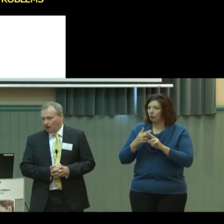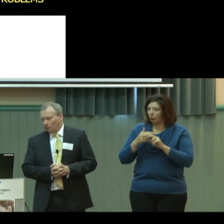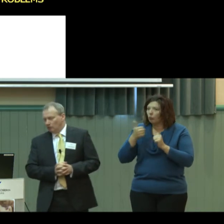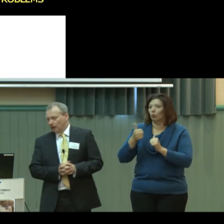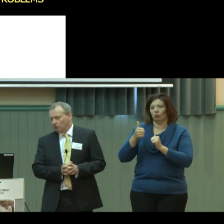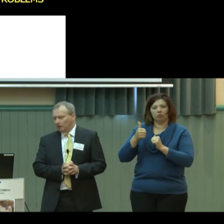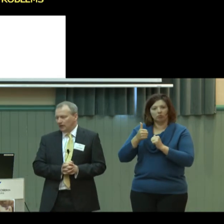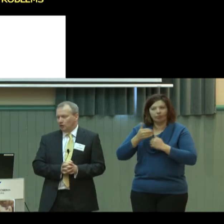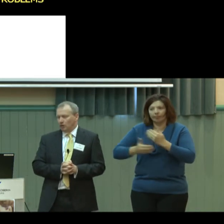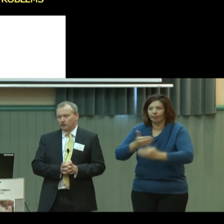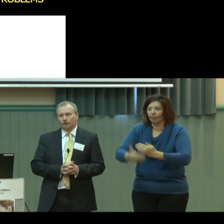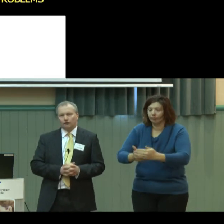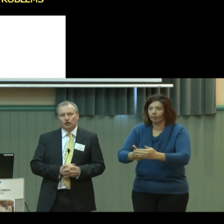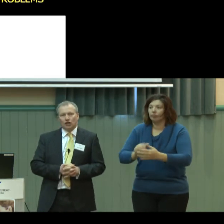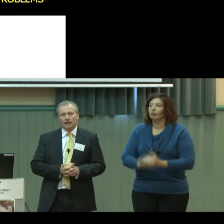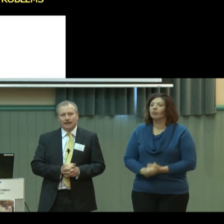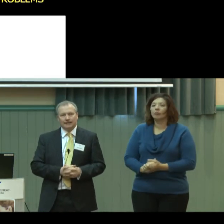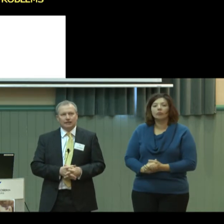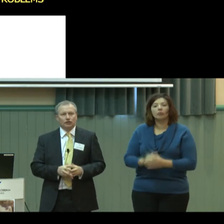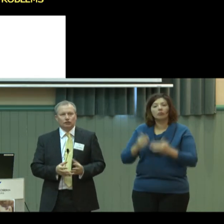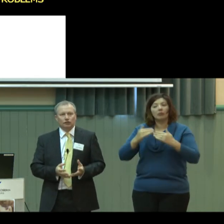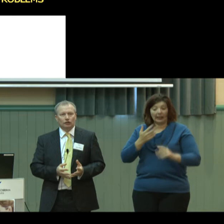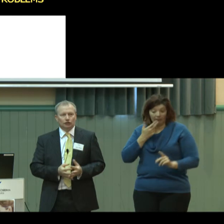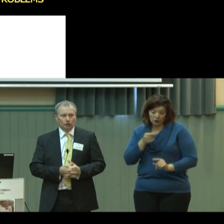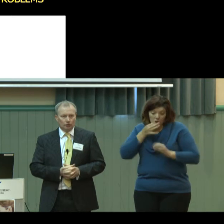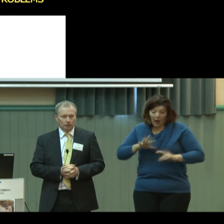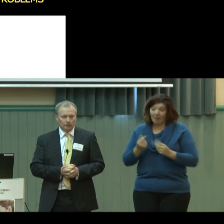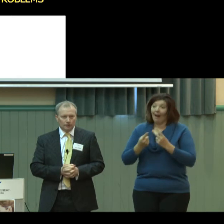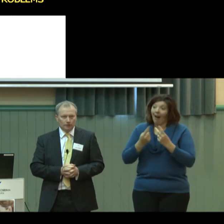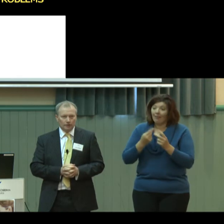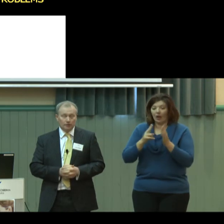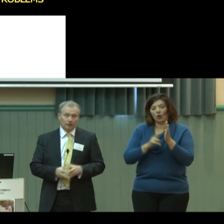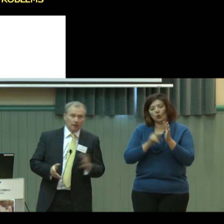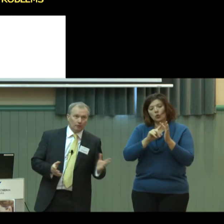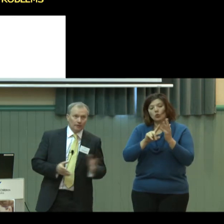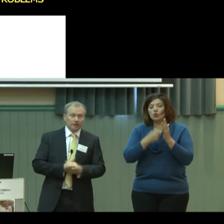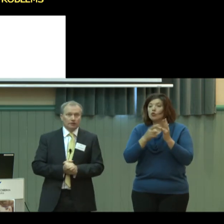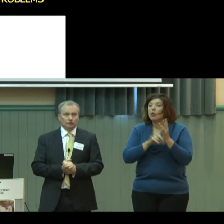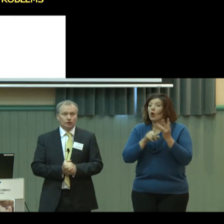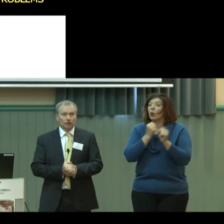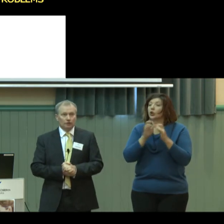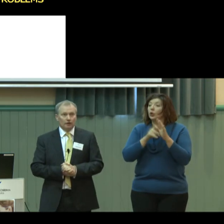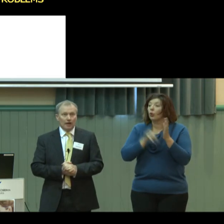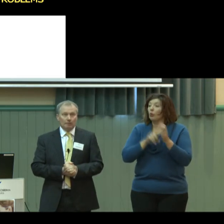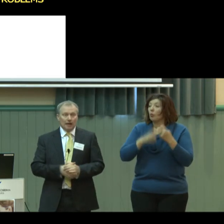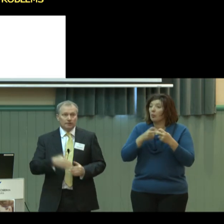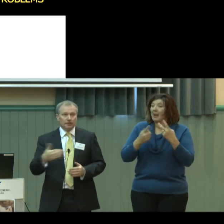There are more mental health problems if a child has additional neurological problems. So a couple of weeks ago I saw a child with epilepsy is